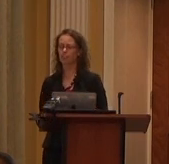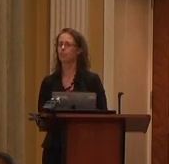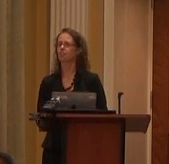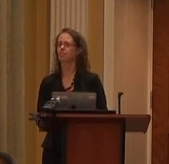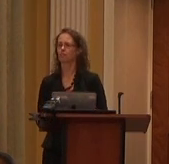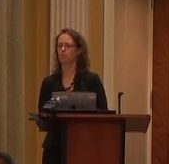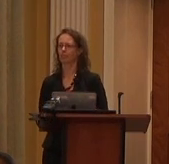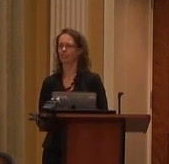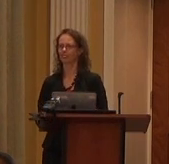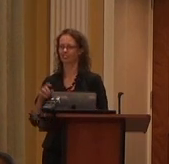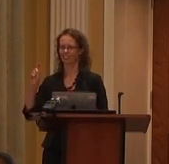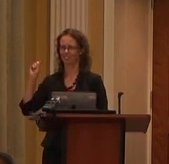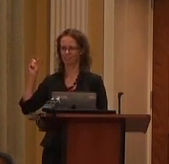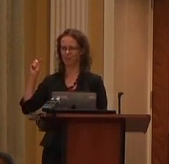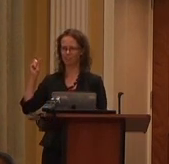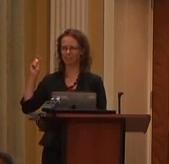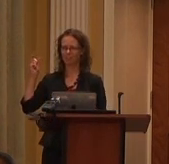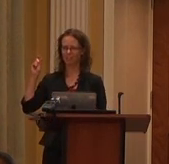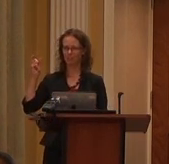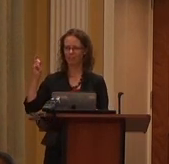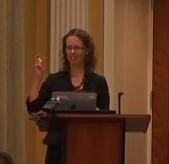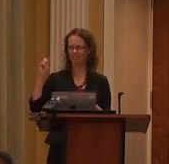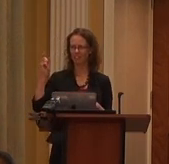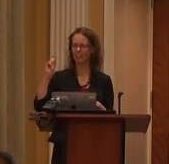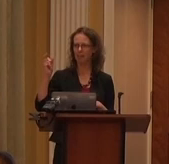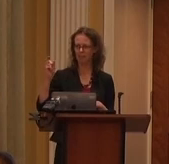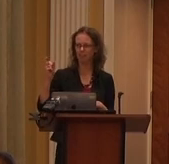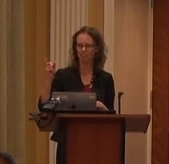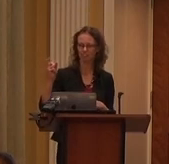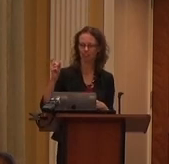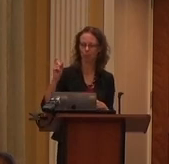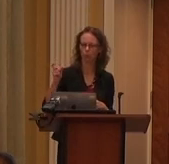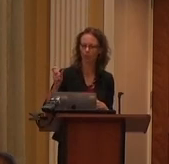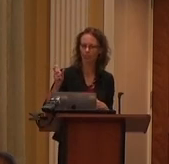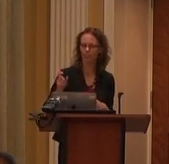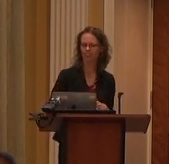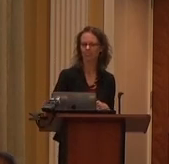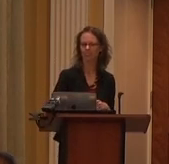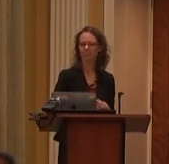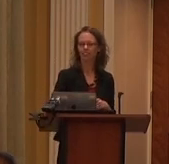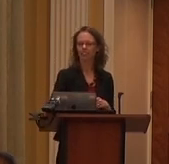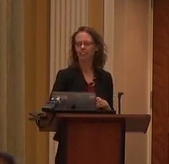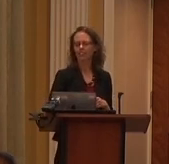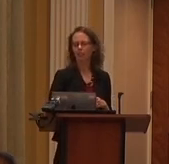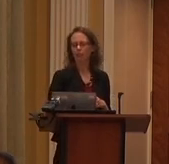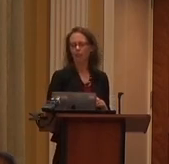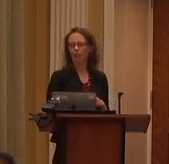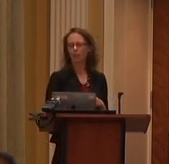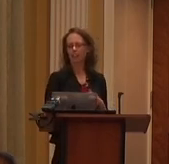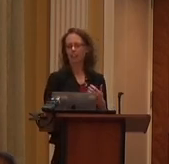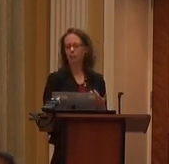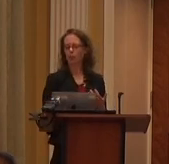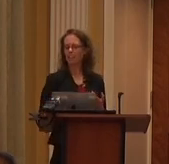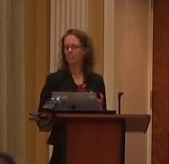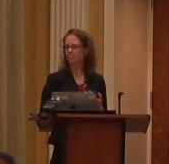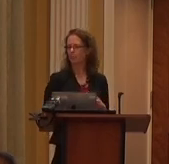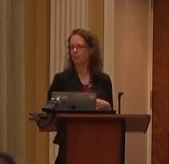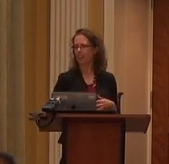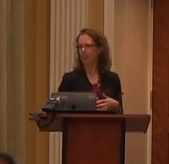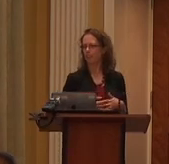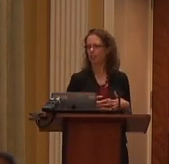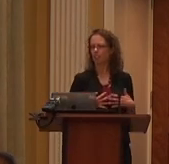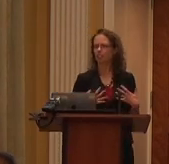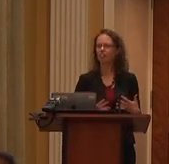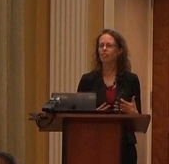tireless efforts of men. You hear meliorism there? You hear effort? Work? We cannot wait